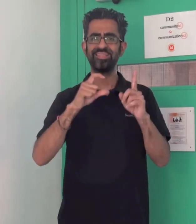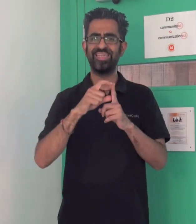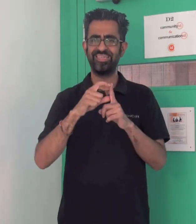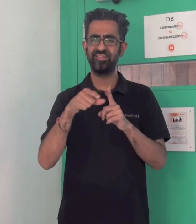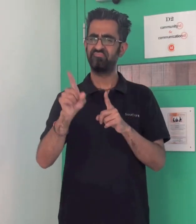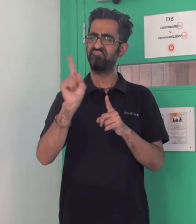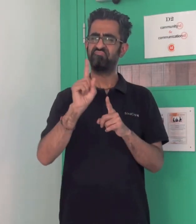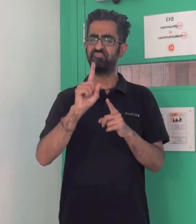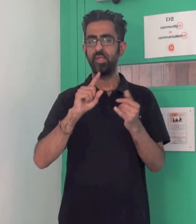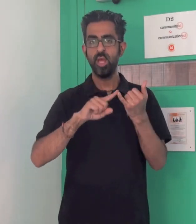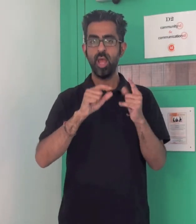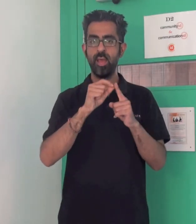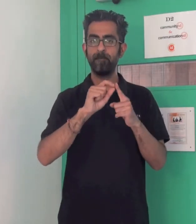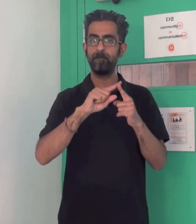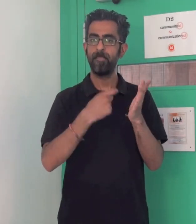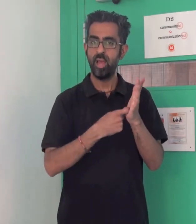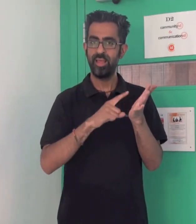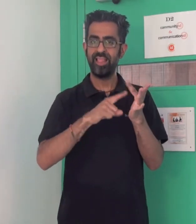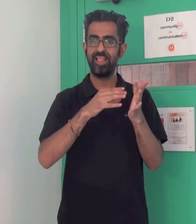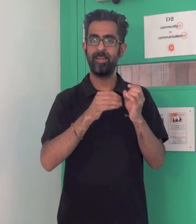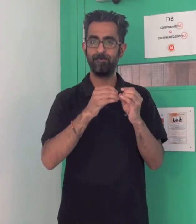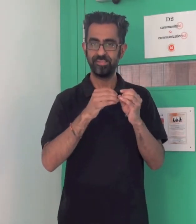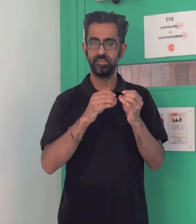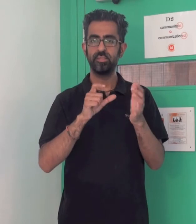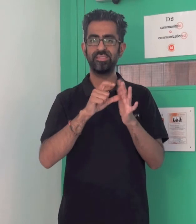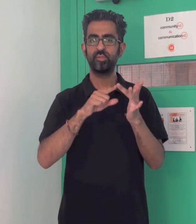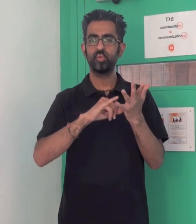And he'll be running a workshop on ULD, Upper Limb Disorders,